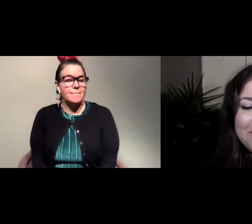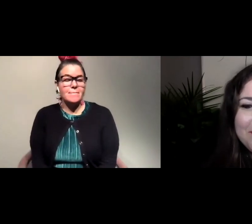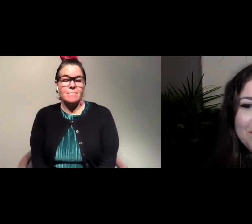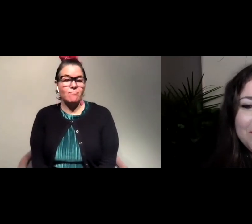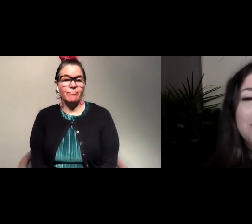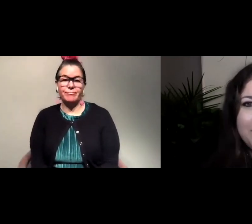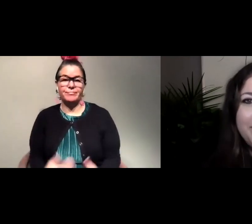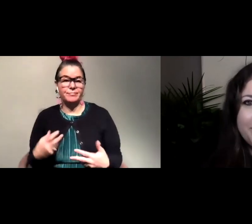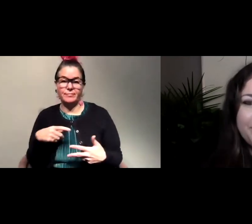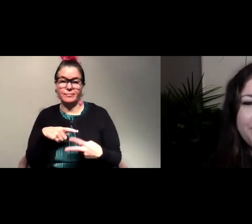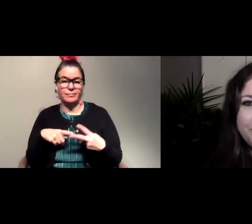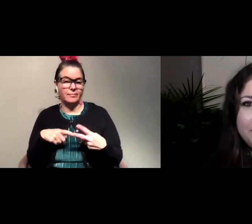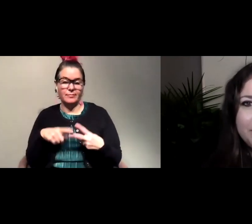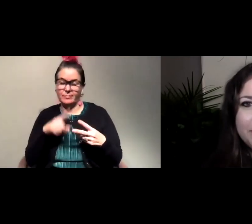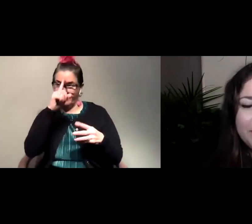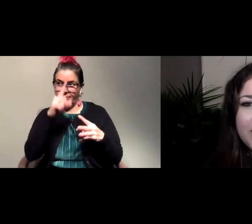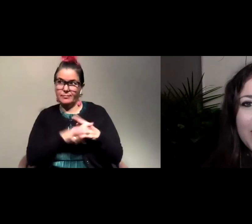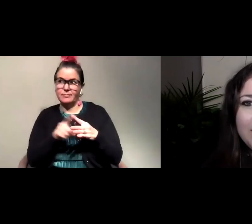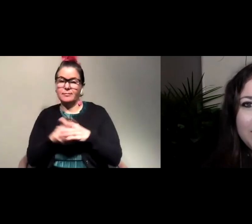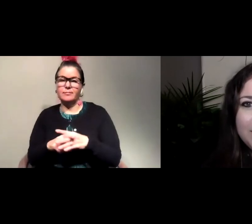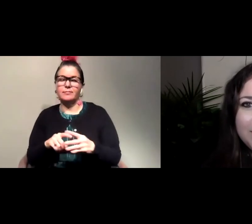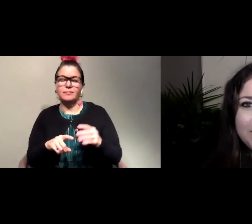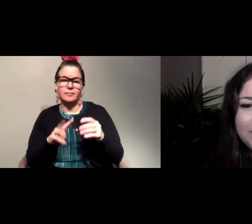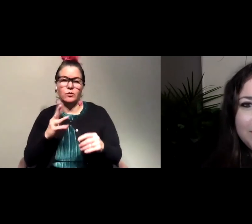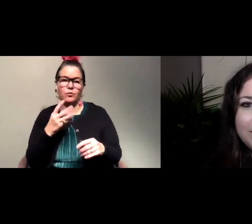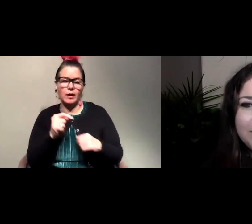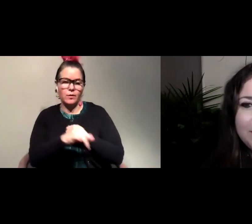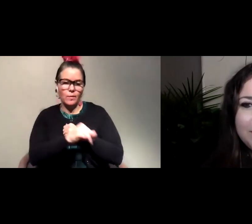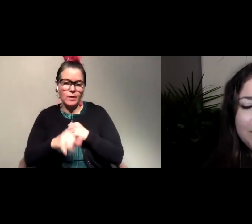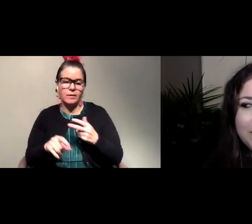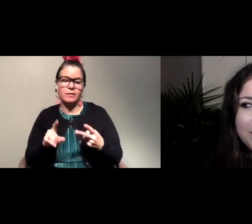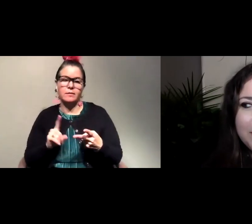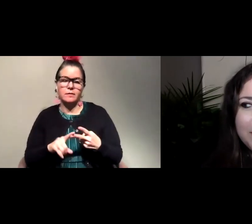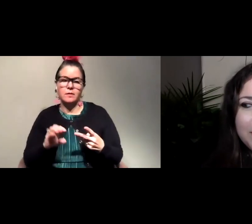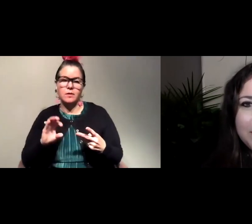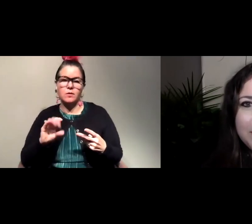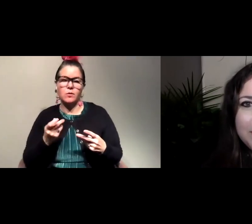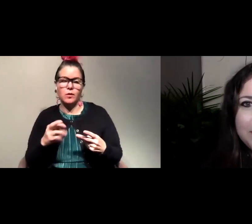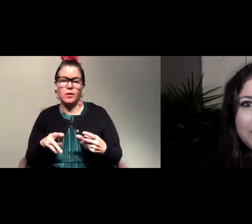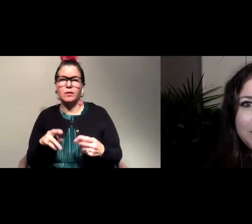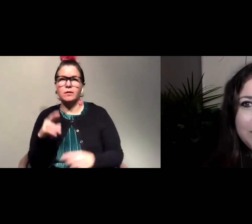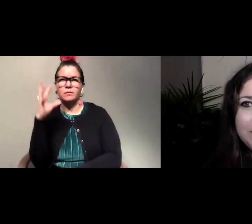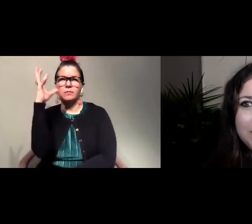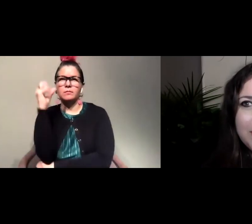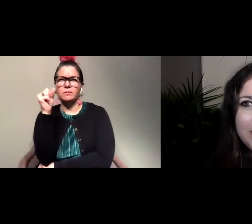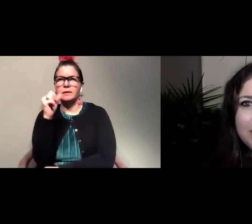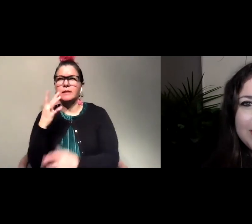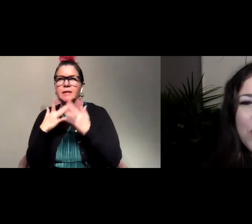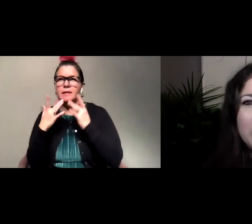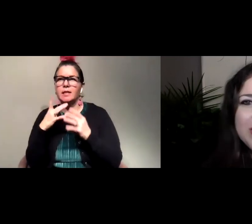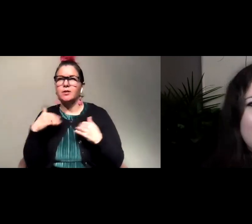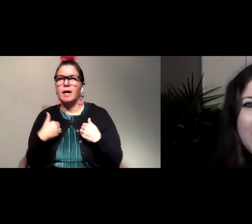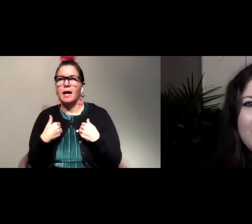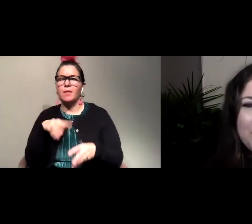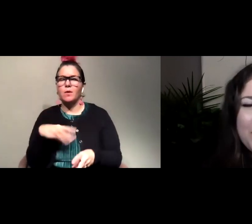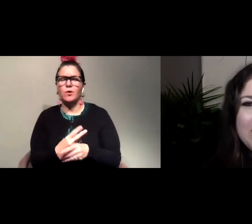those, those are definitely the two that come to mind in terms of the most endangered animal in the world. That's